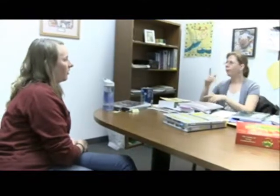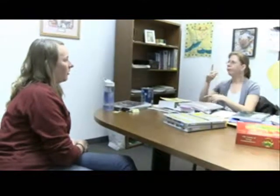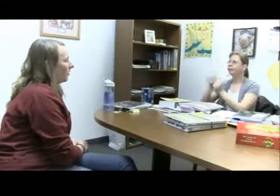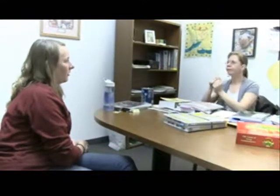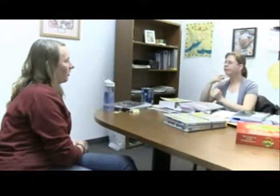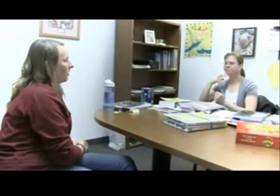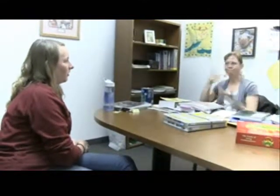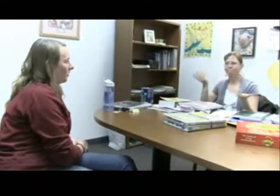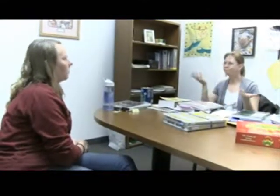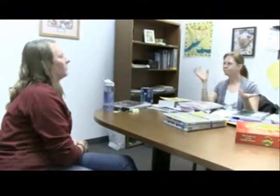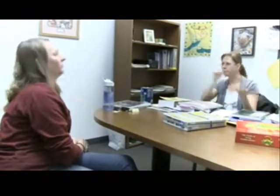the students among themselves.